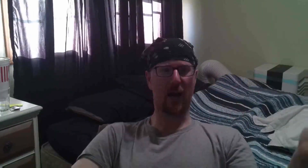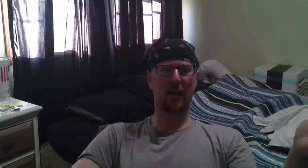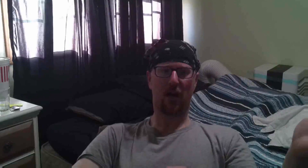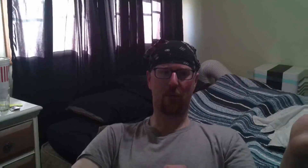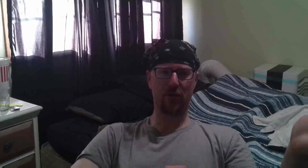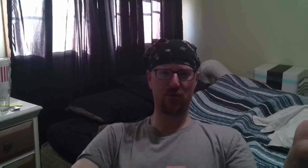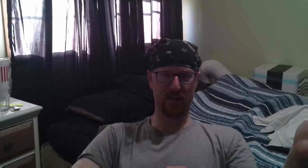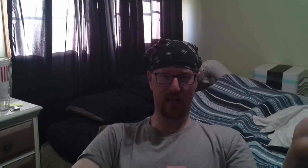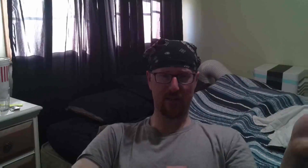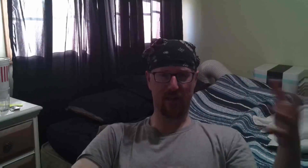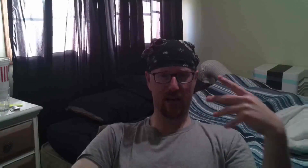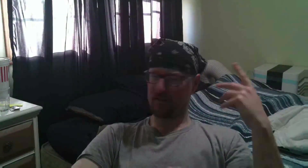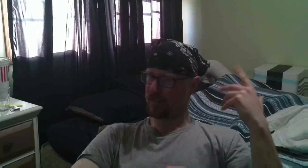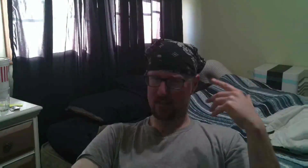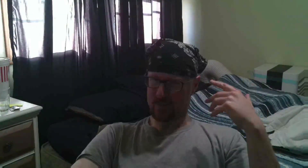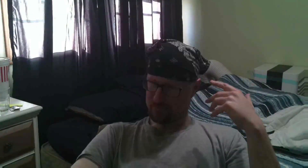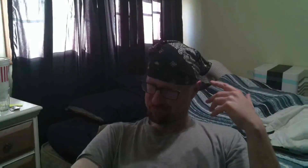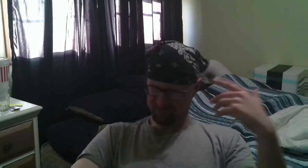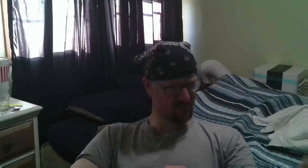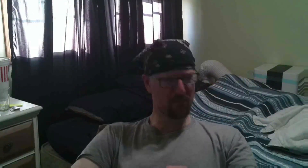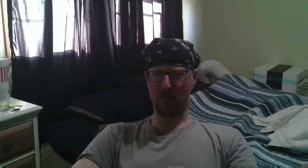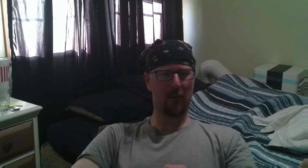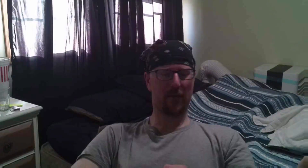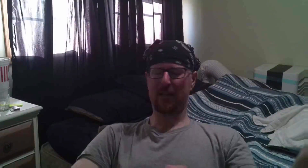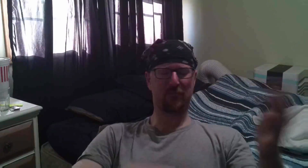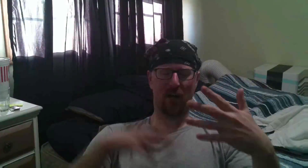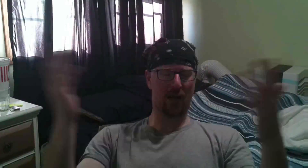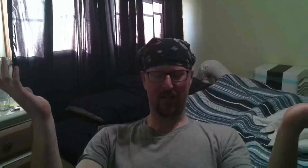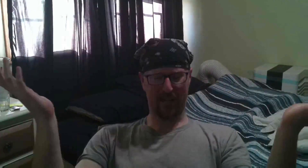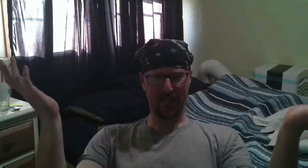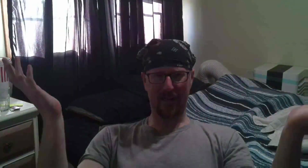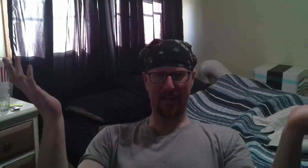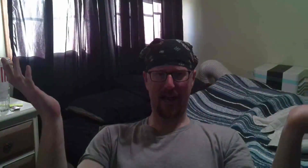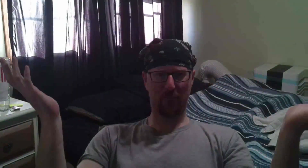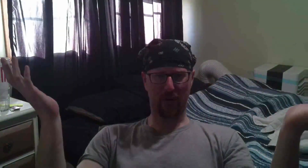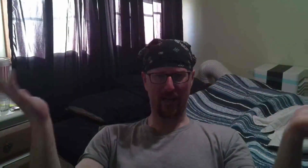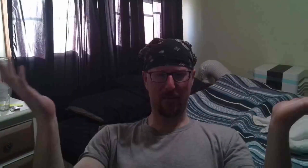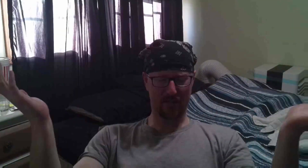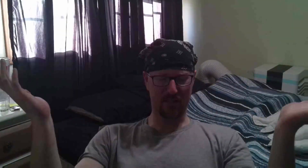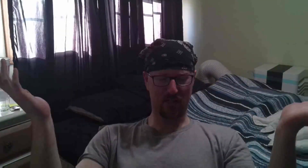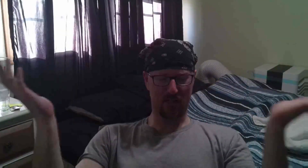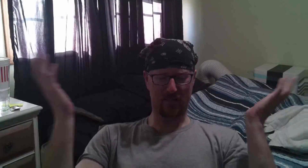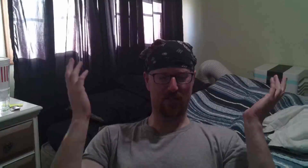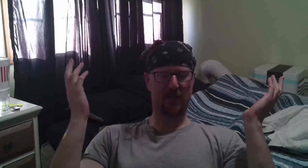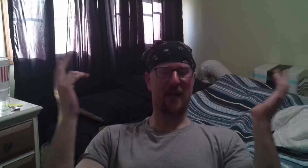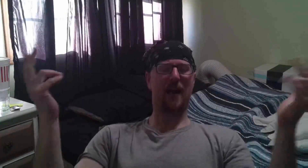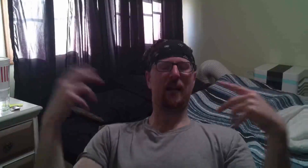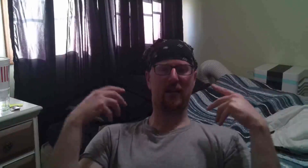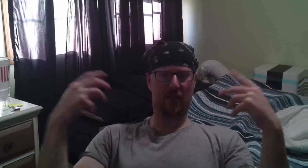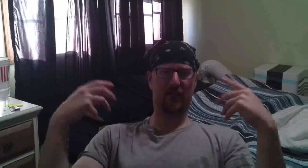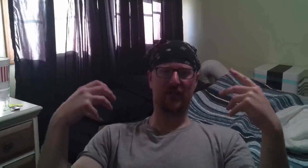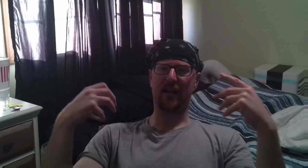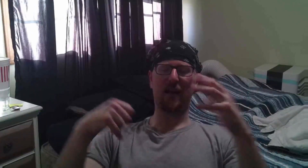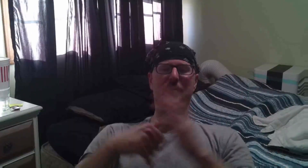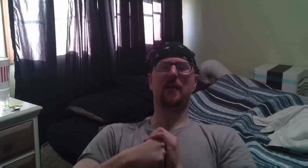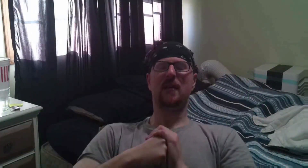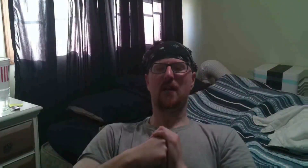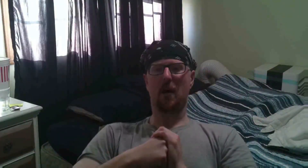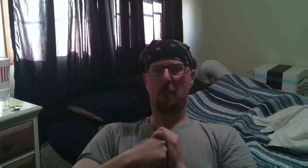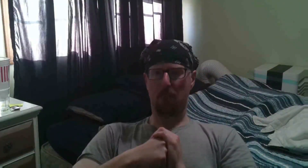abusing anything you probably it's probably like 99.9 percent chance that you're not nothing's gonna happen but